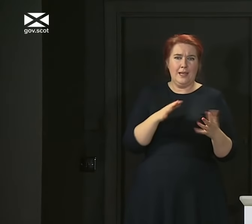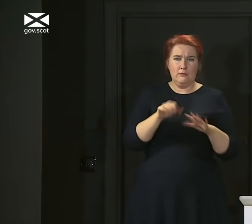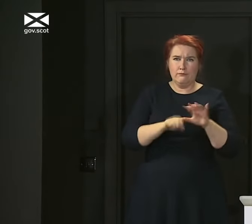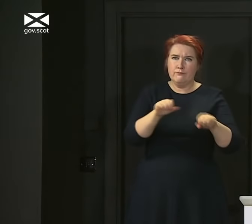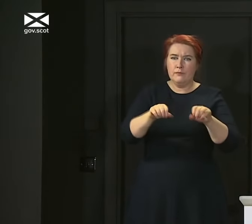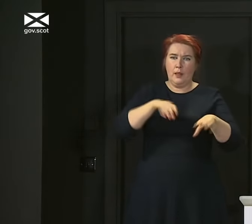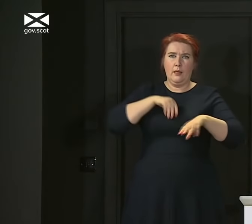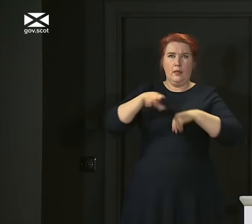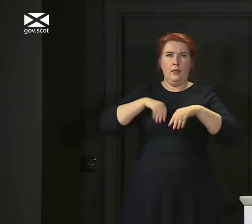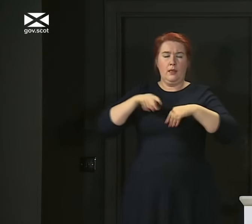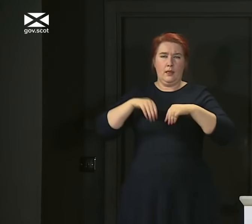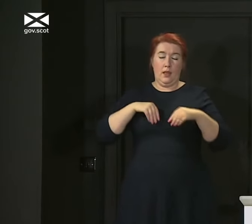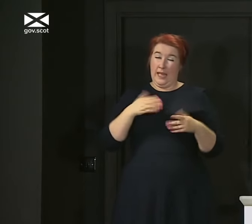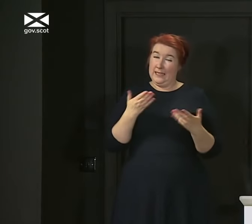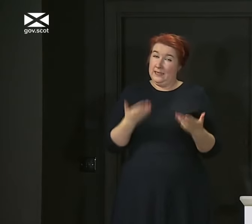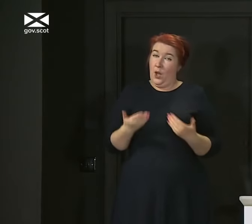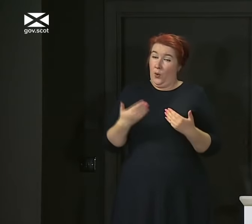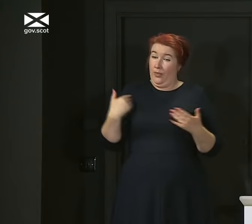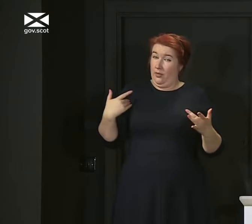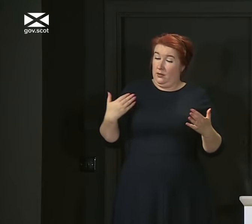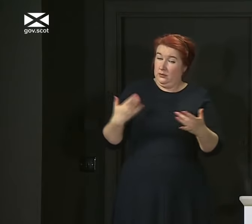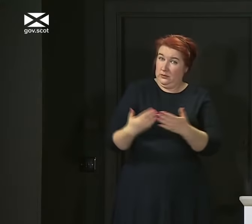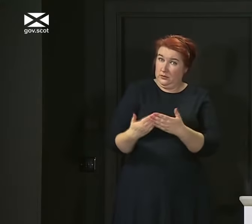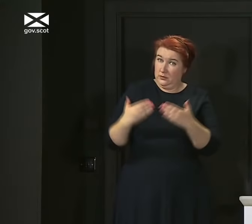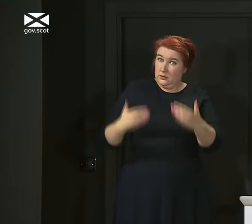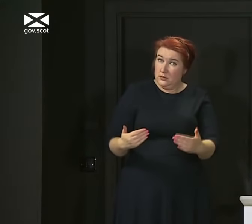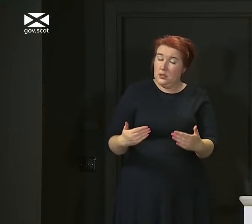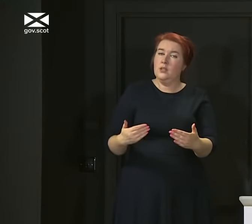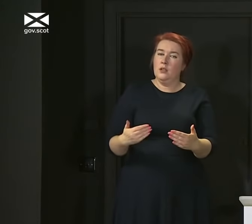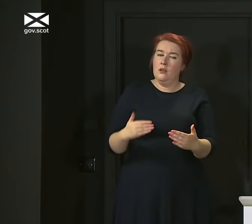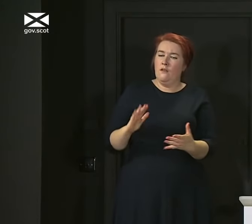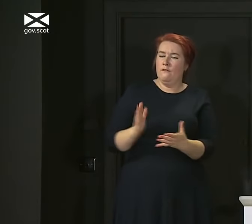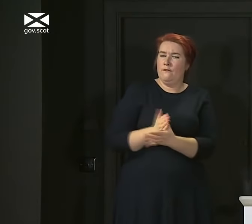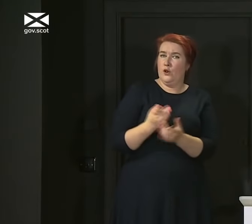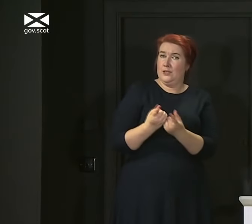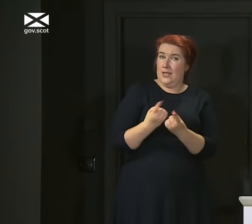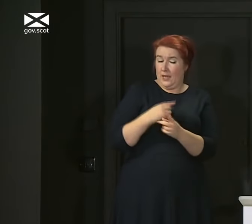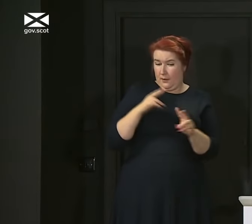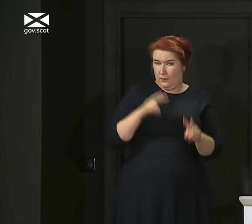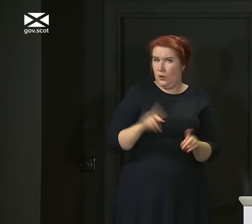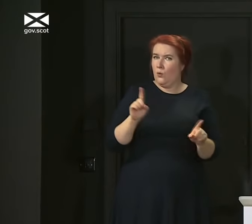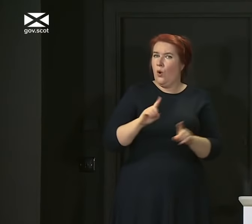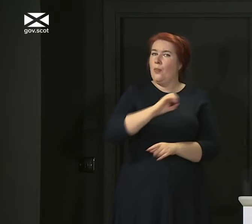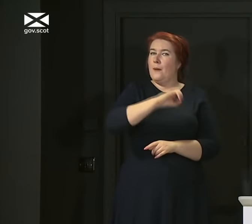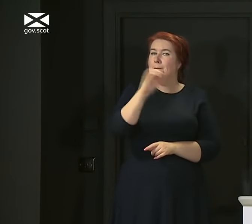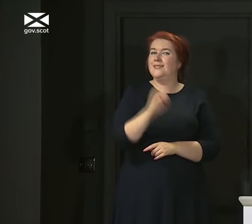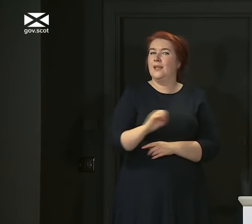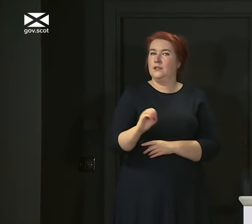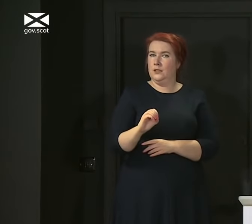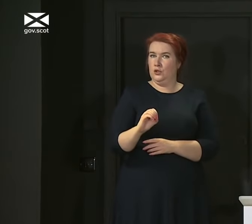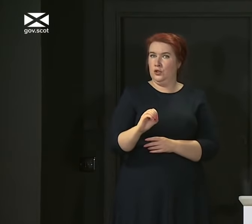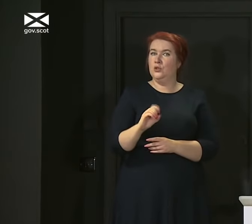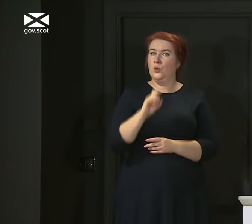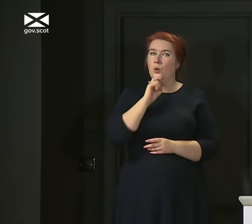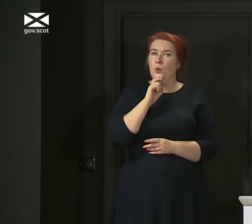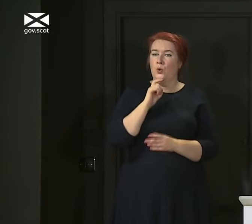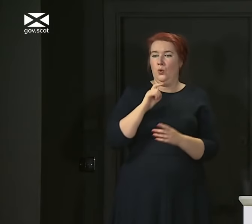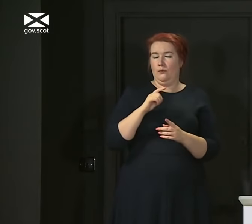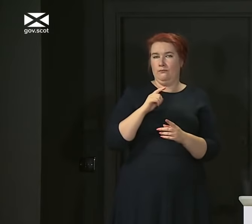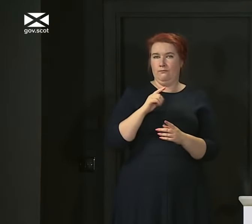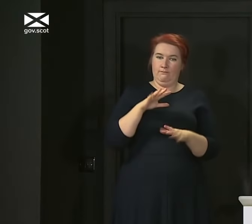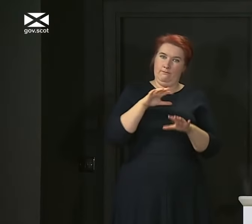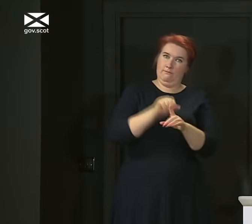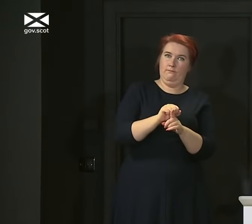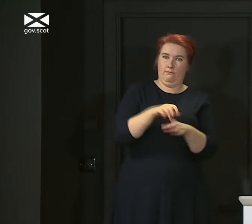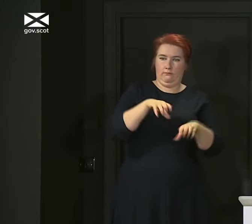Increasingly in this stage of the pandemic, one of the first things I'm looking at is the percentage positive case number.